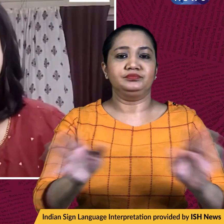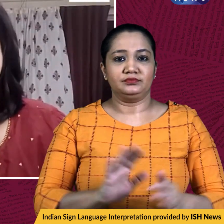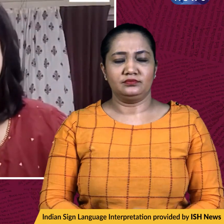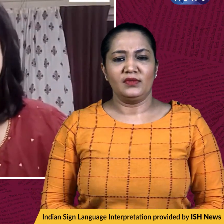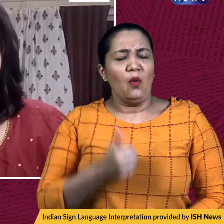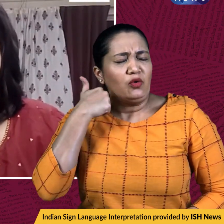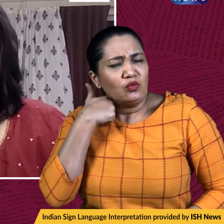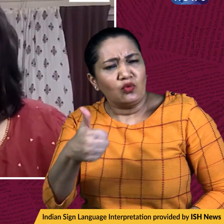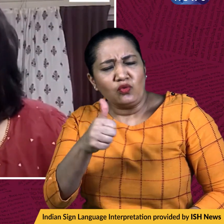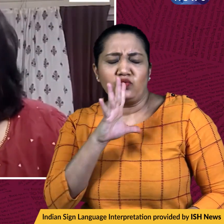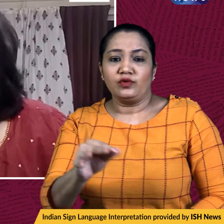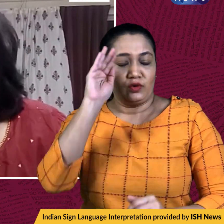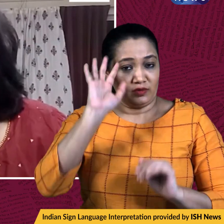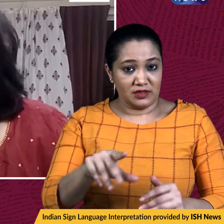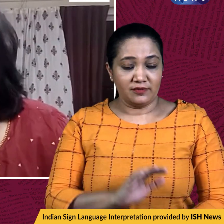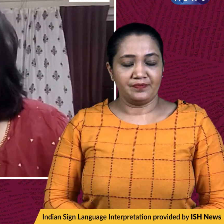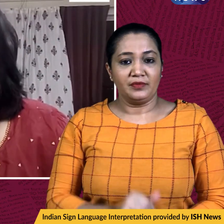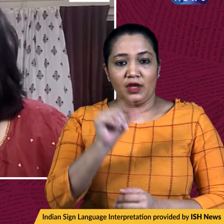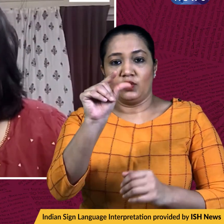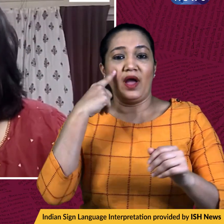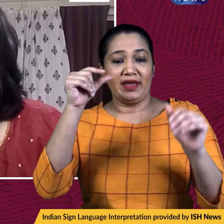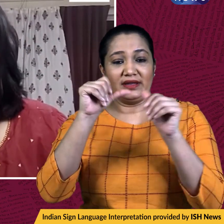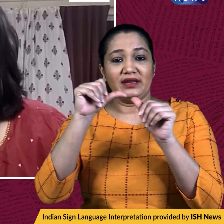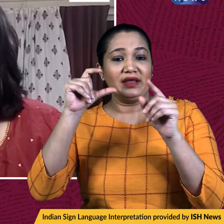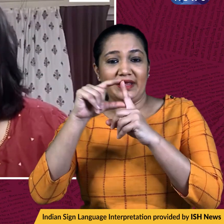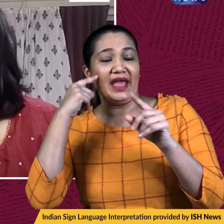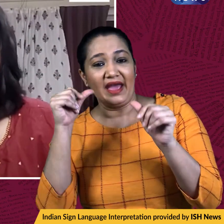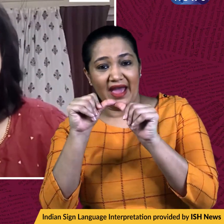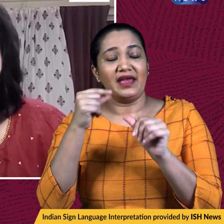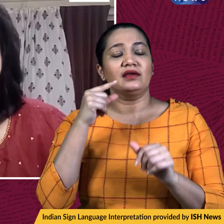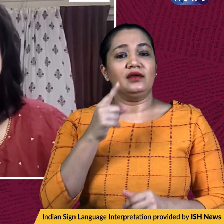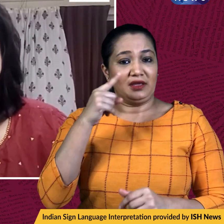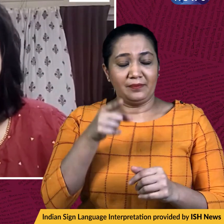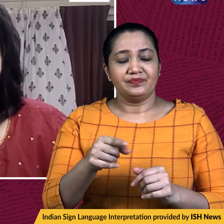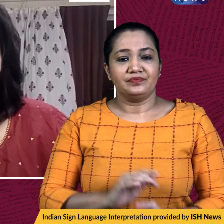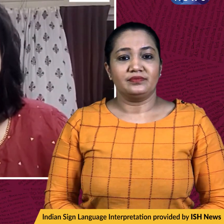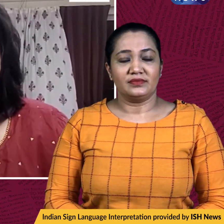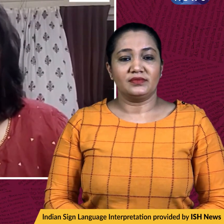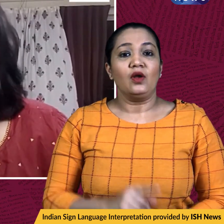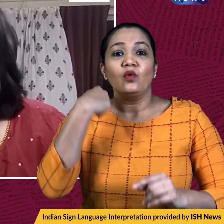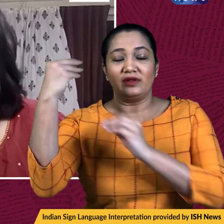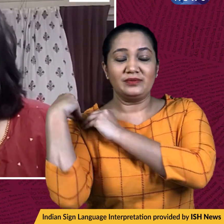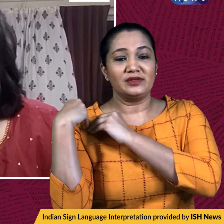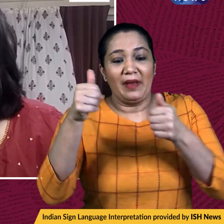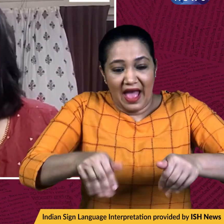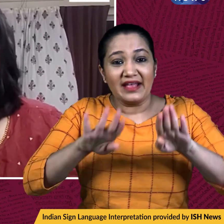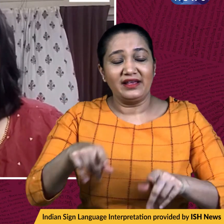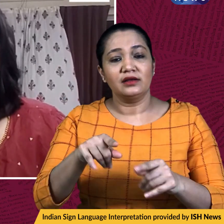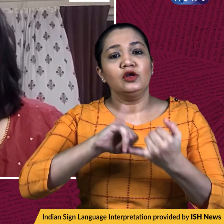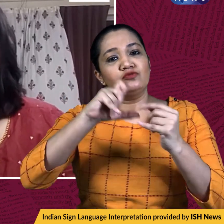really, really good news, the UIDAI or the Unique Identification Authority of India has informed the Supreme Court